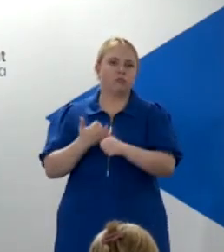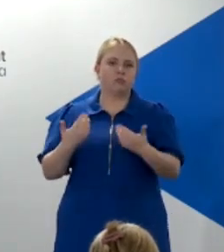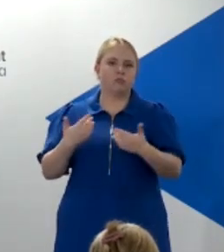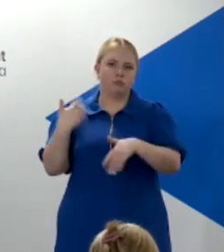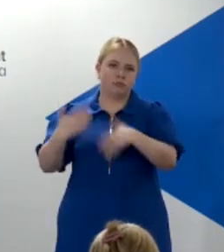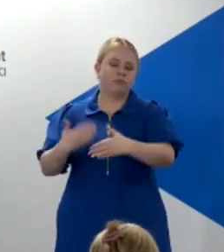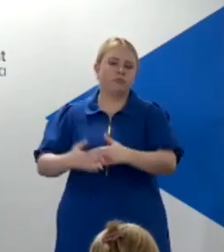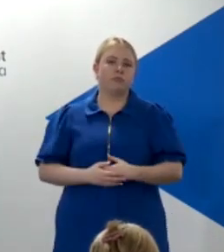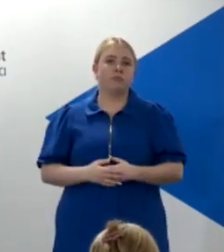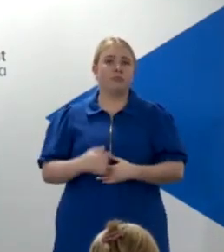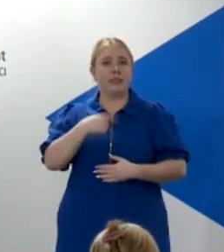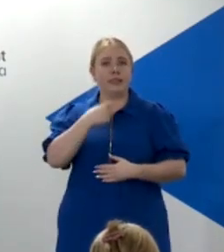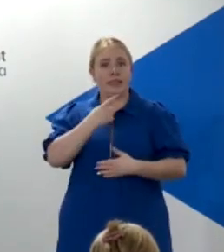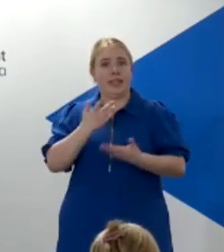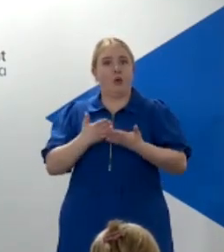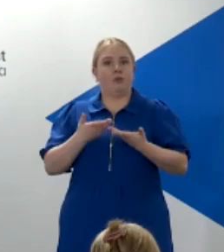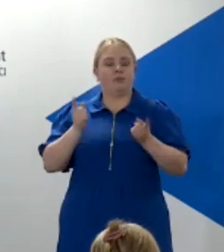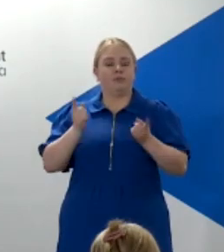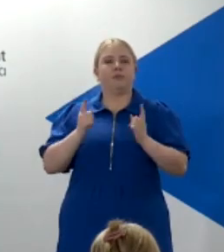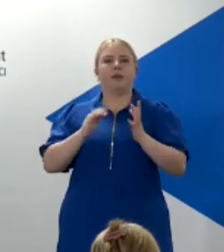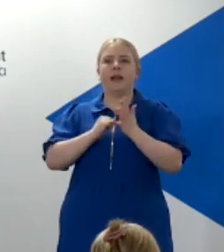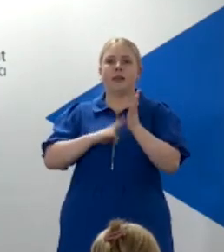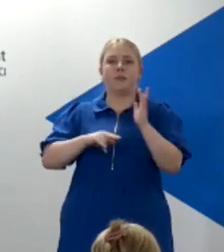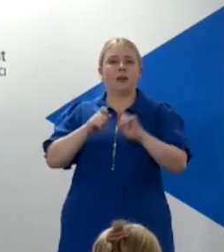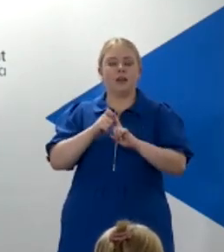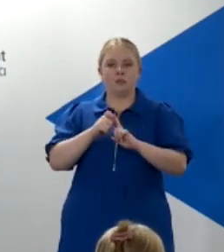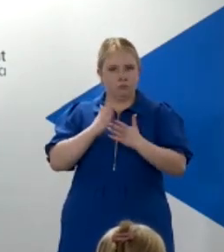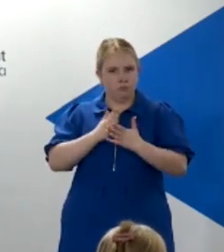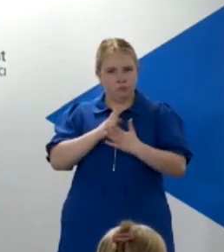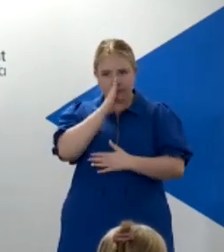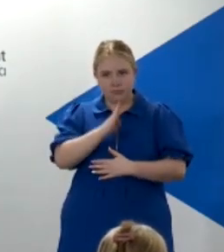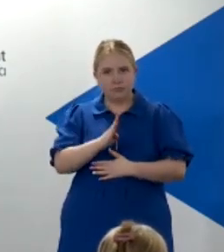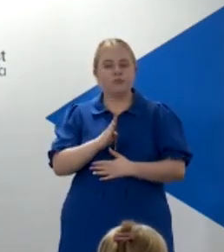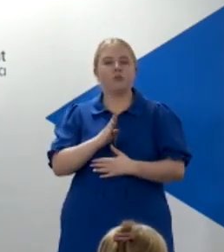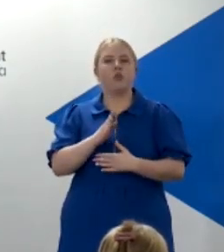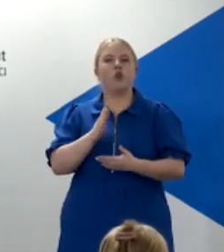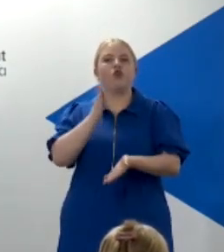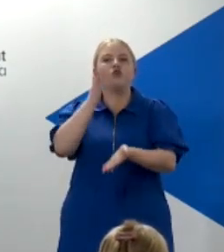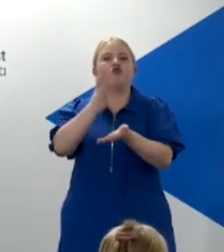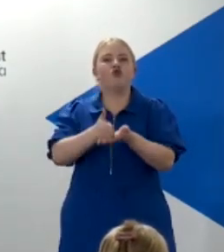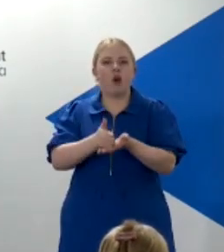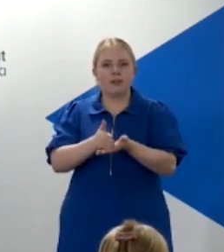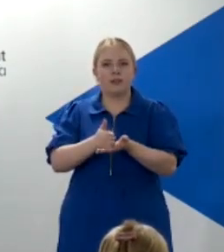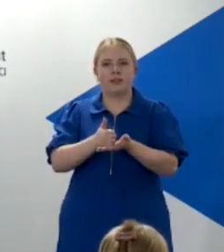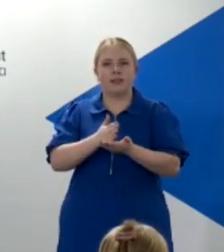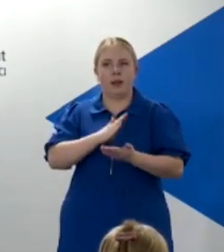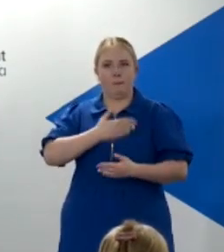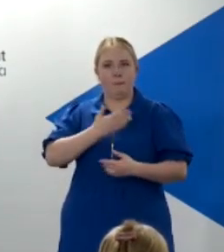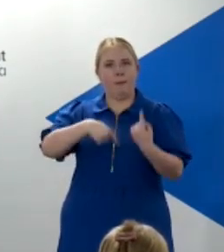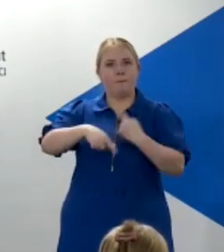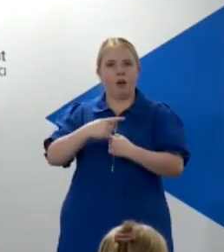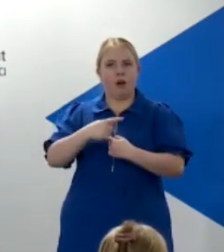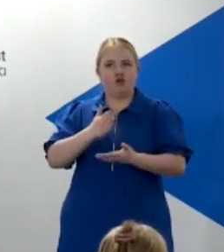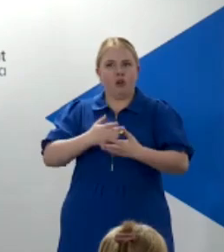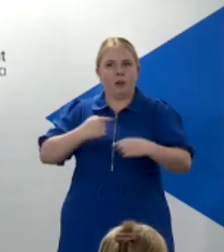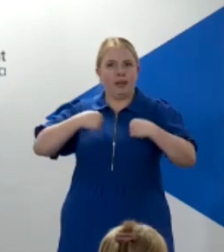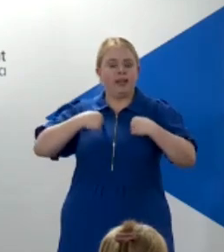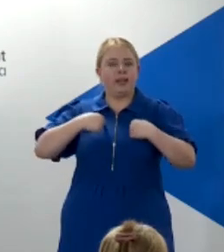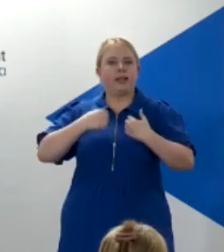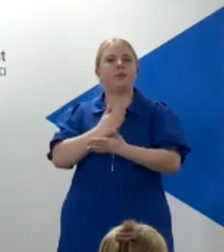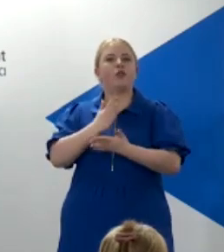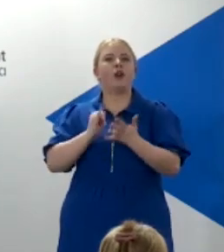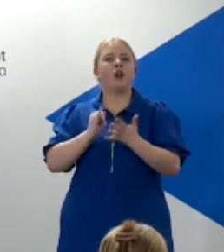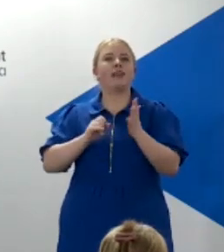SNP, I take with the utmost seriousness the trust that members have put in me to make sure that the